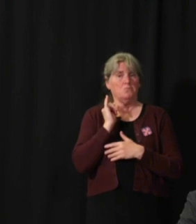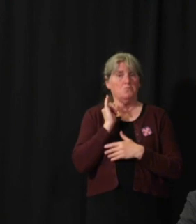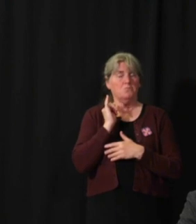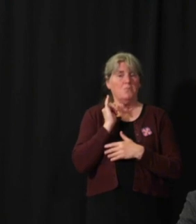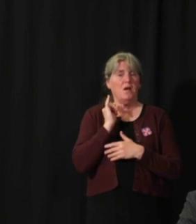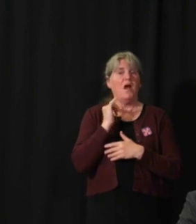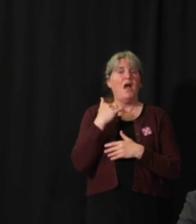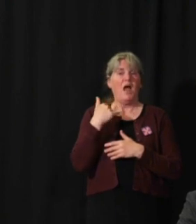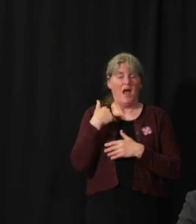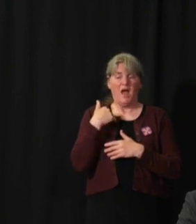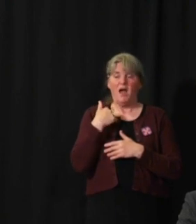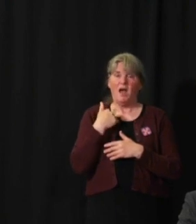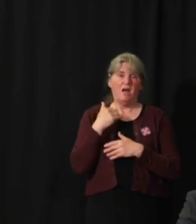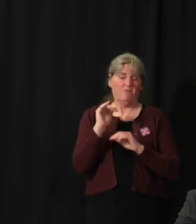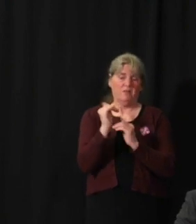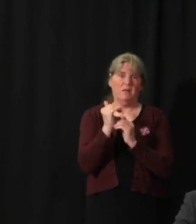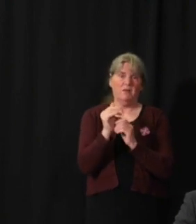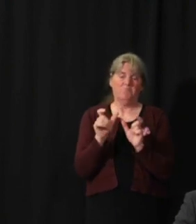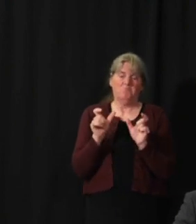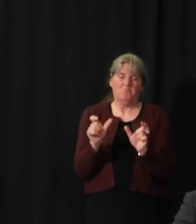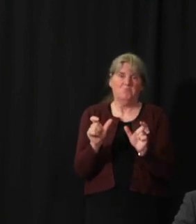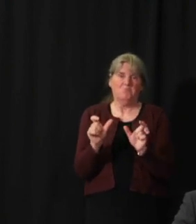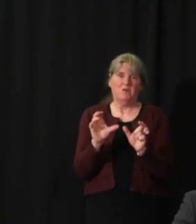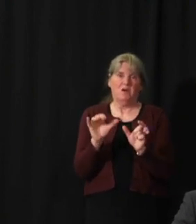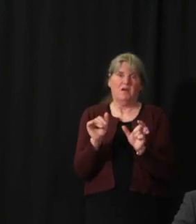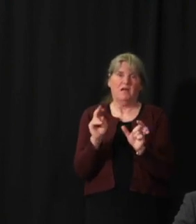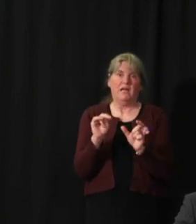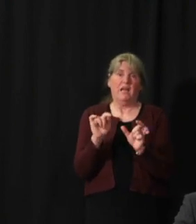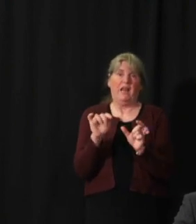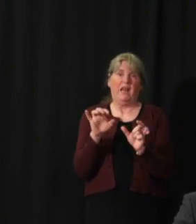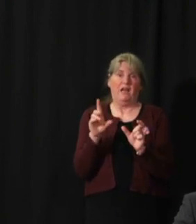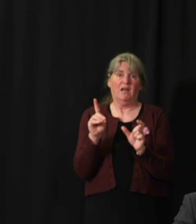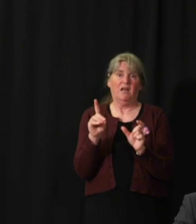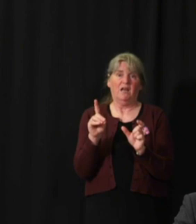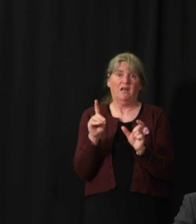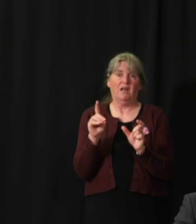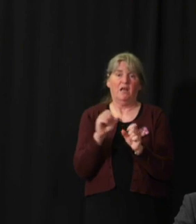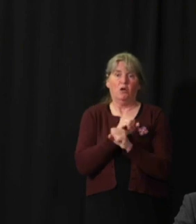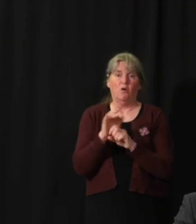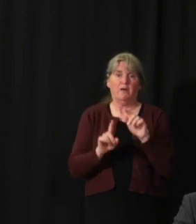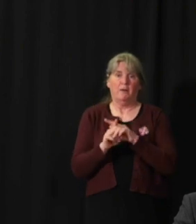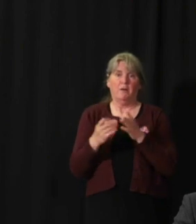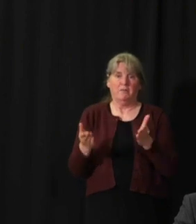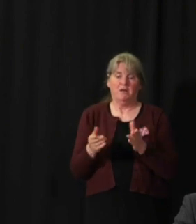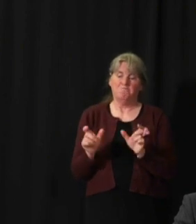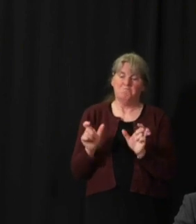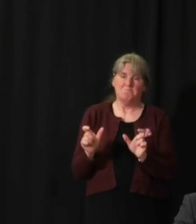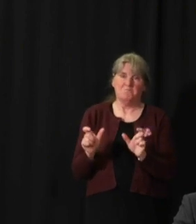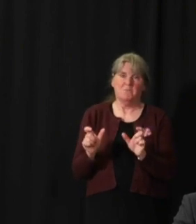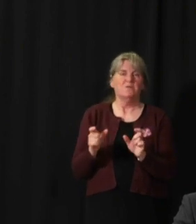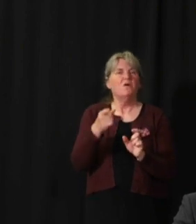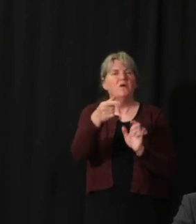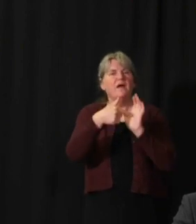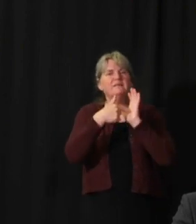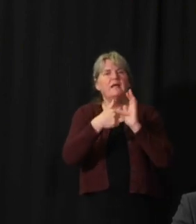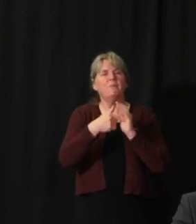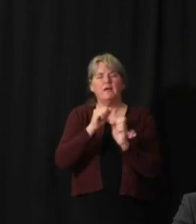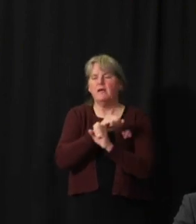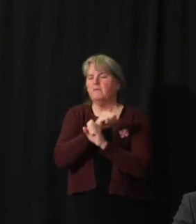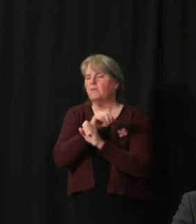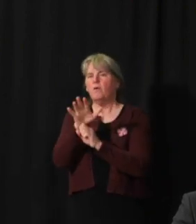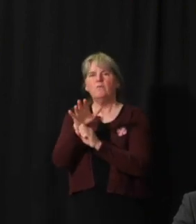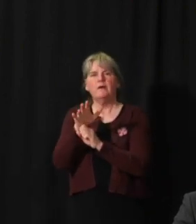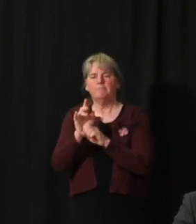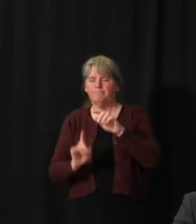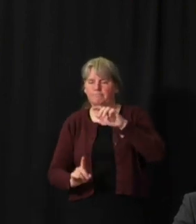cases that are contained. And so really, if we think of, for instance, one case coming in tomorrow